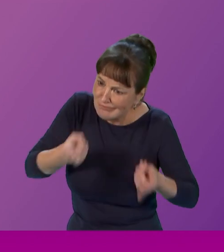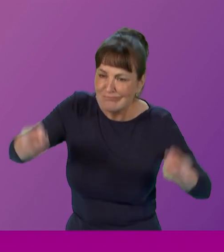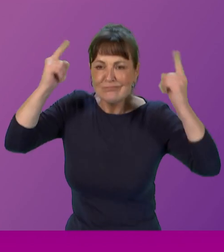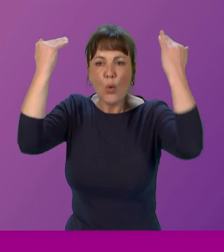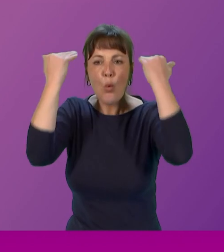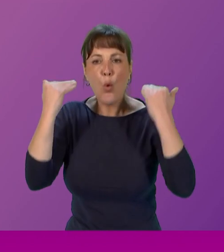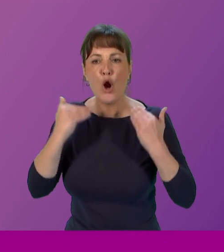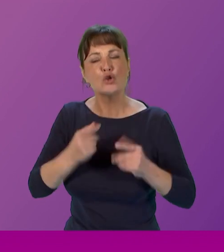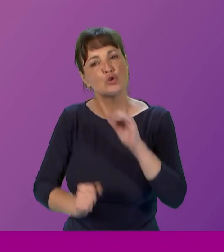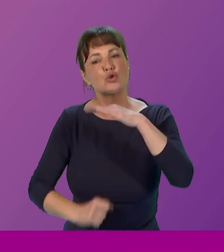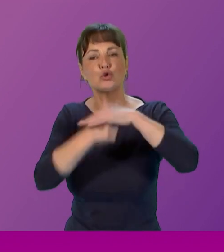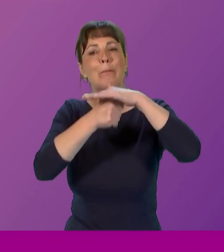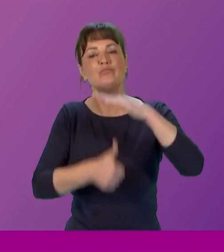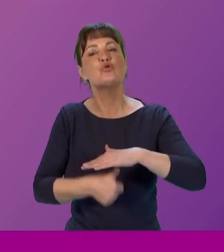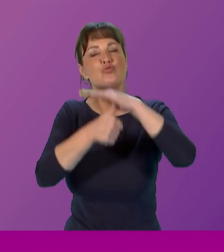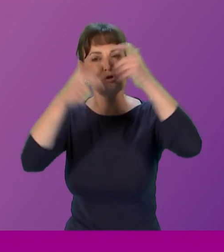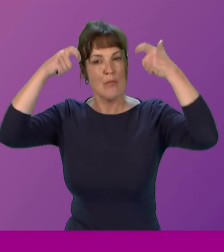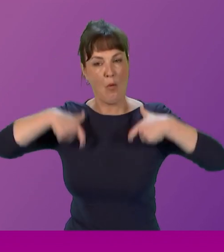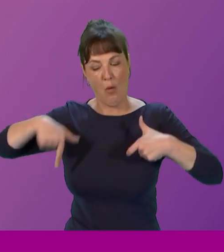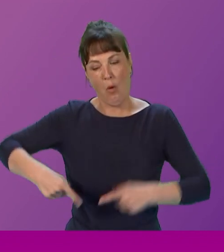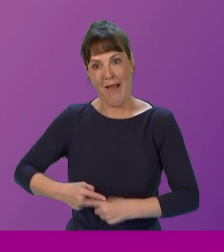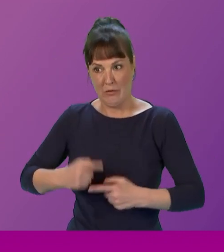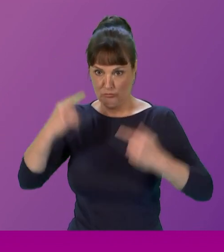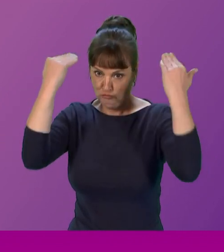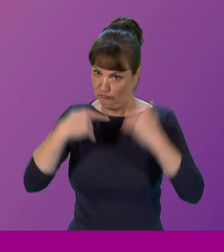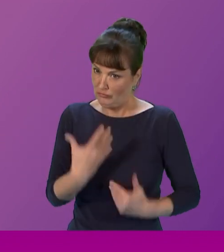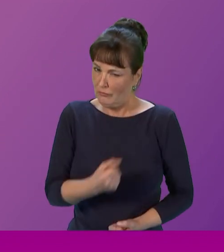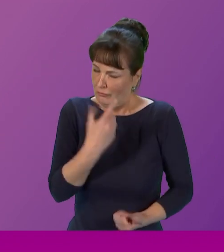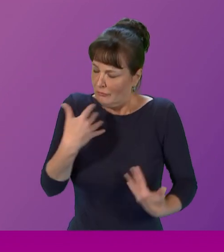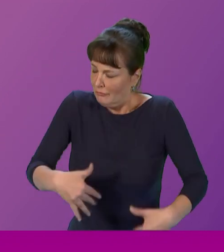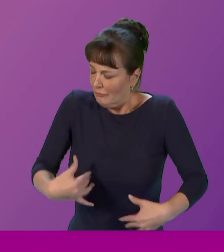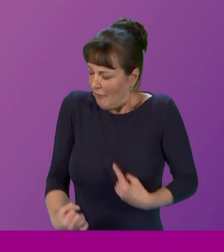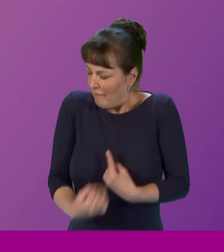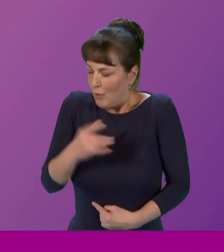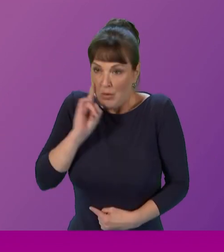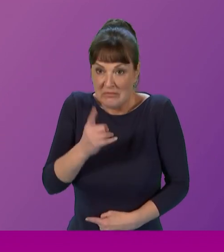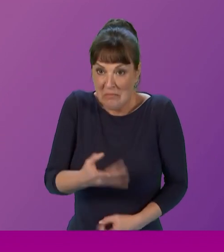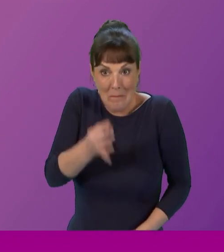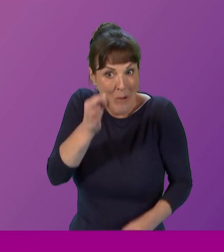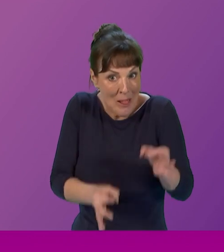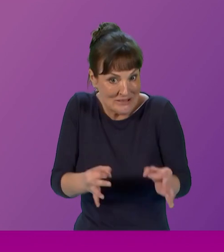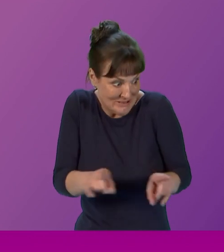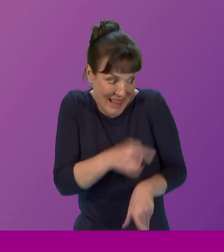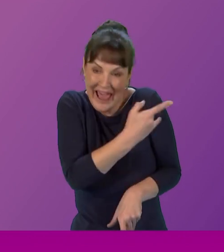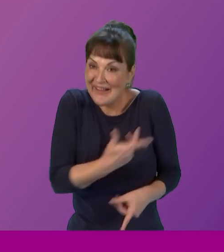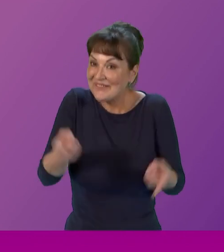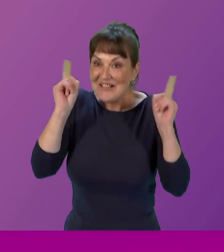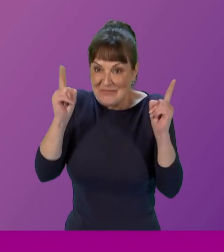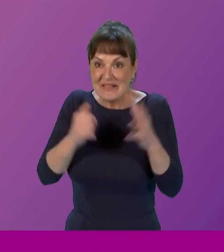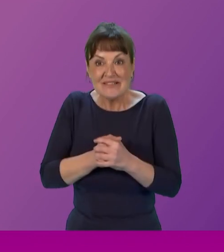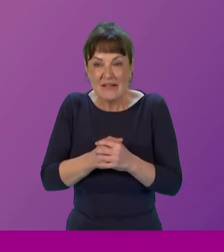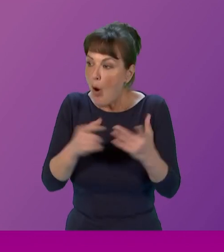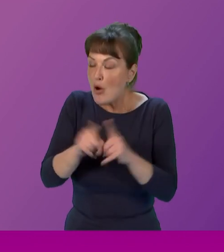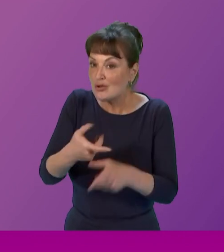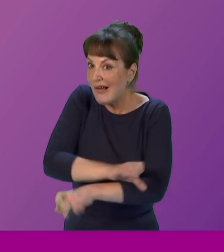women in truth there are so many famous and influential women we can look up to politicians such as our first minister and